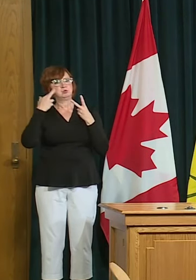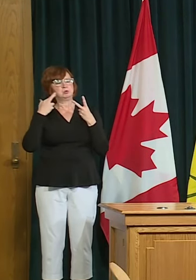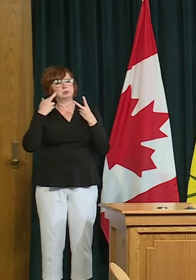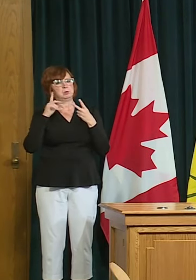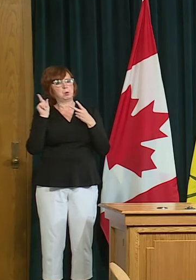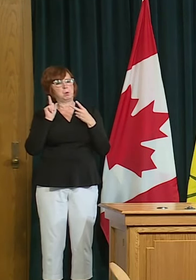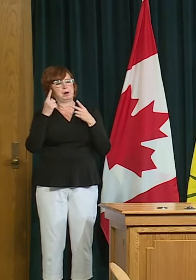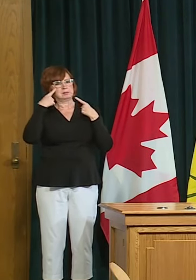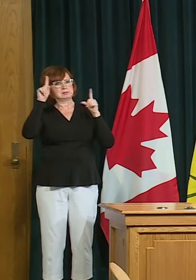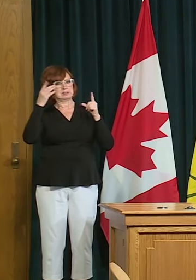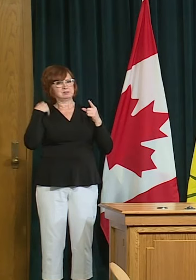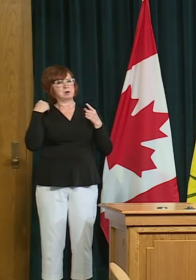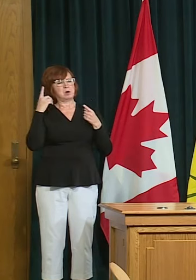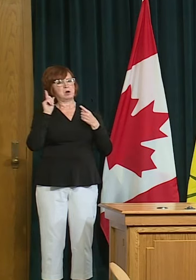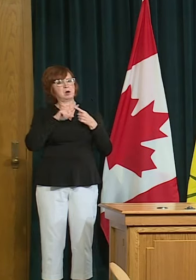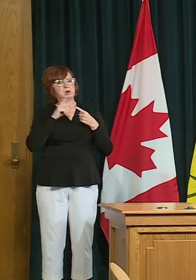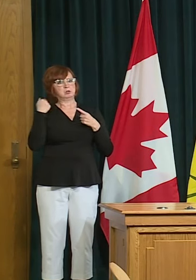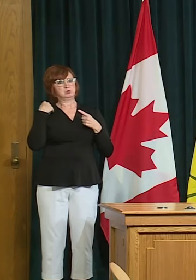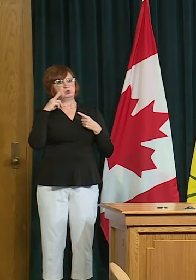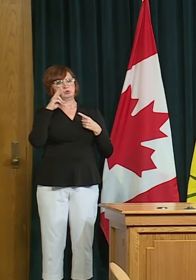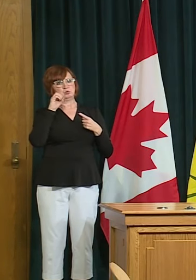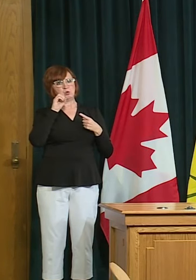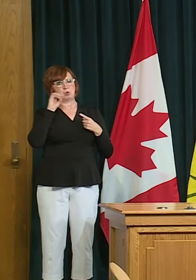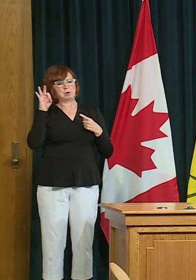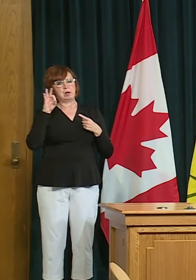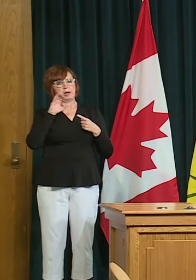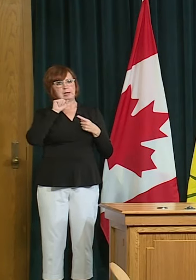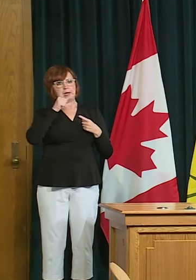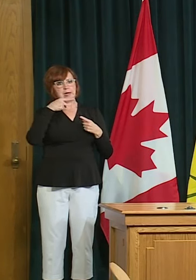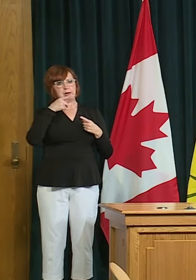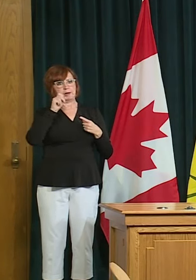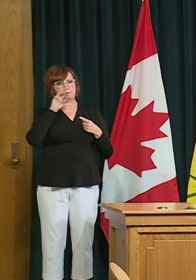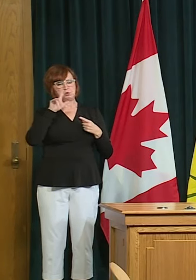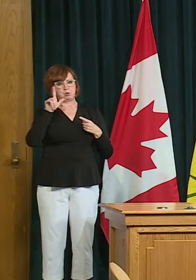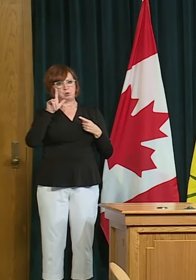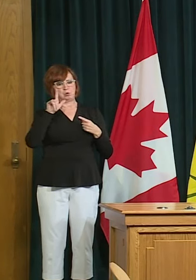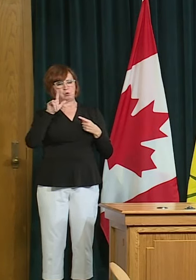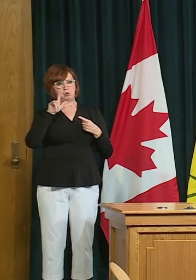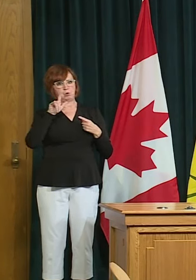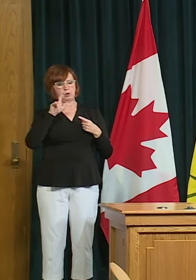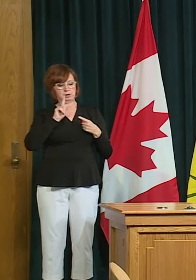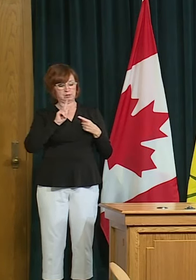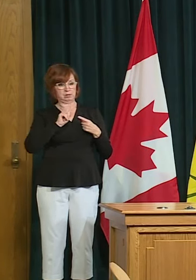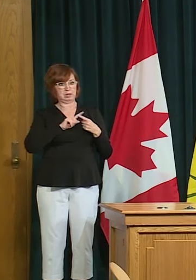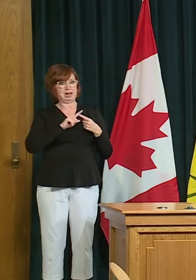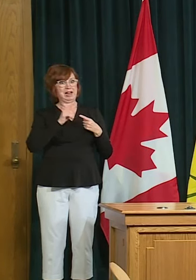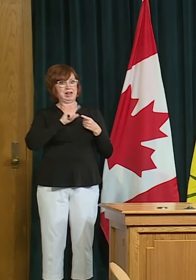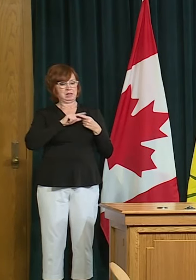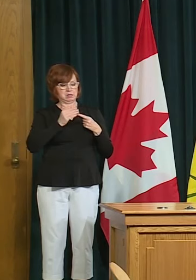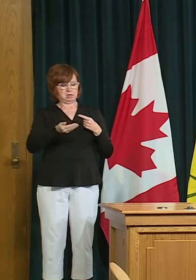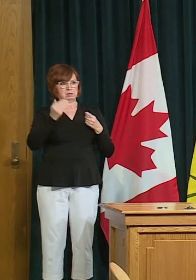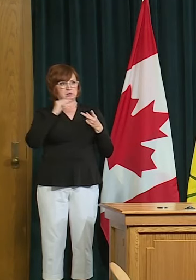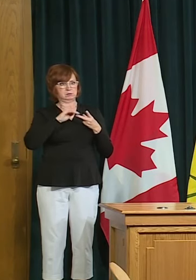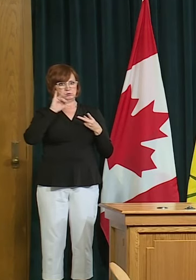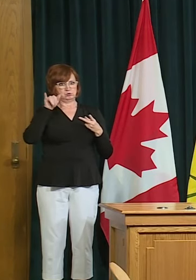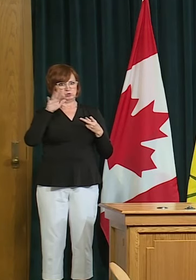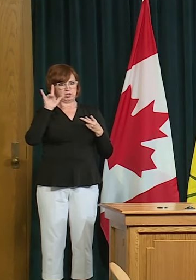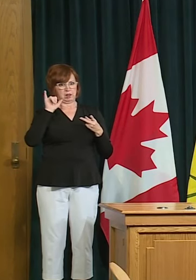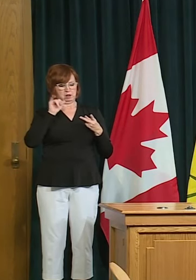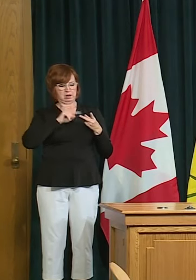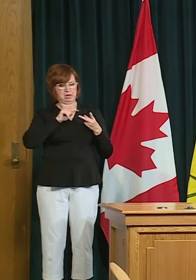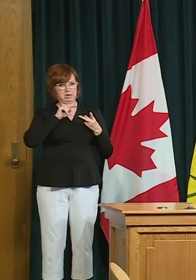when the pandemic started in april we had a wave in second wave in summer in july 2009